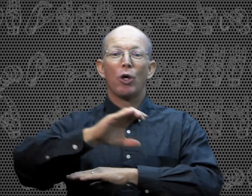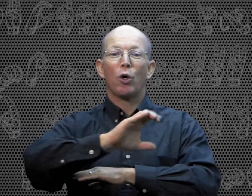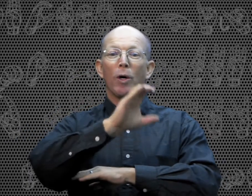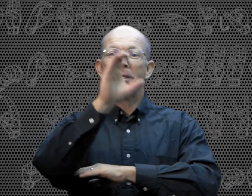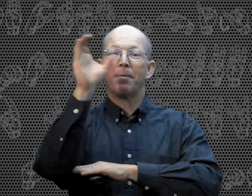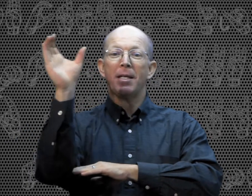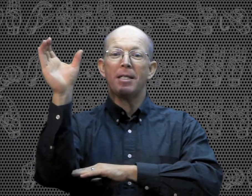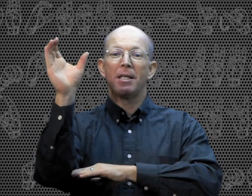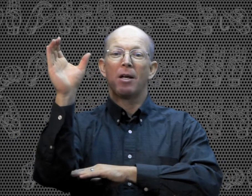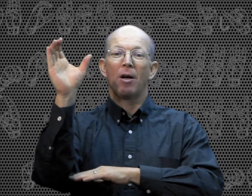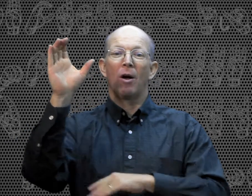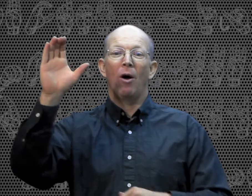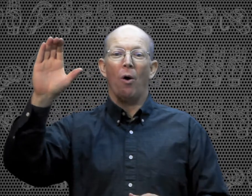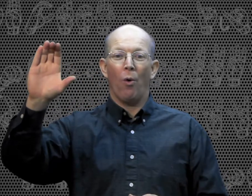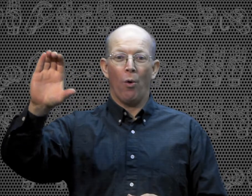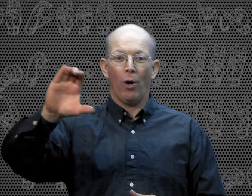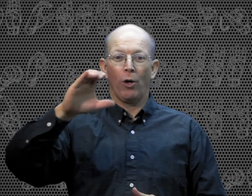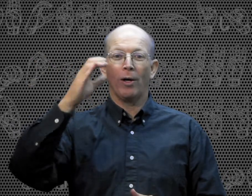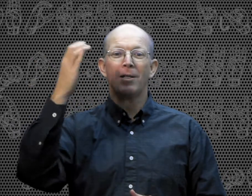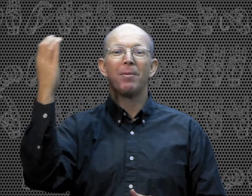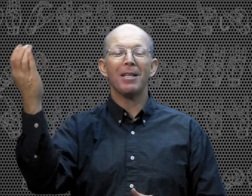Christmas. Or Christmas.